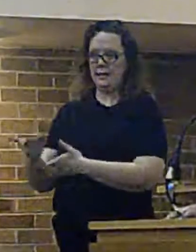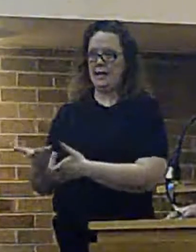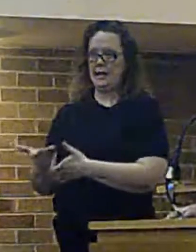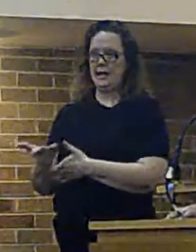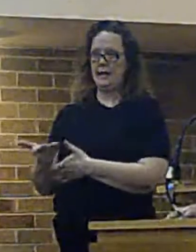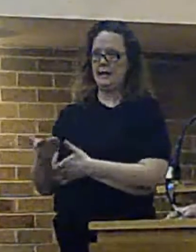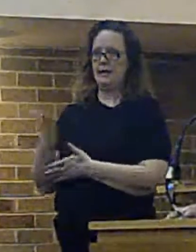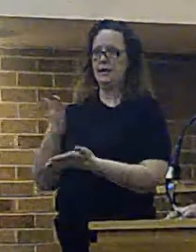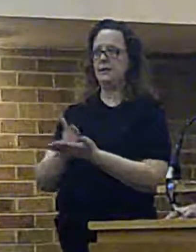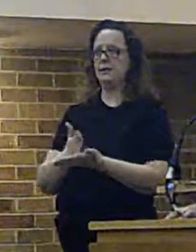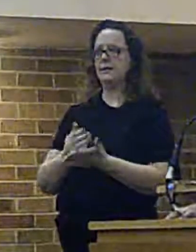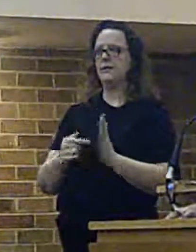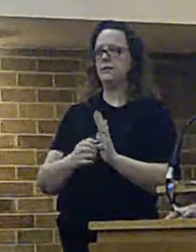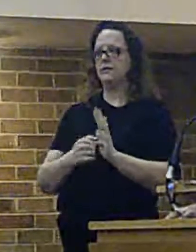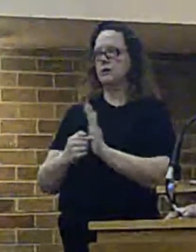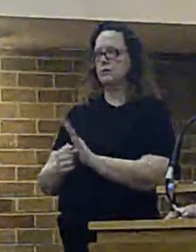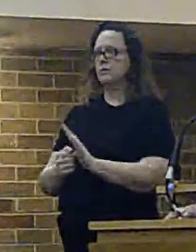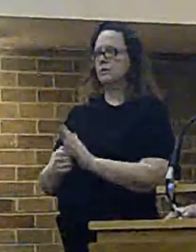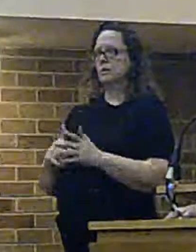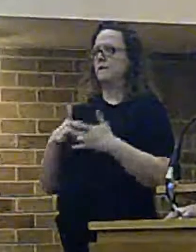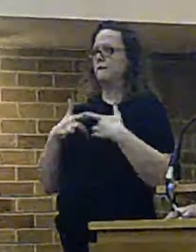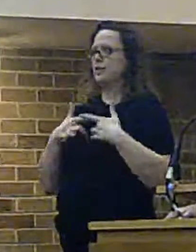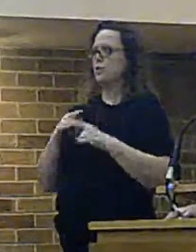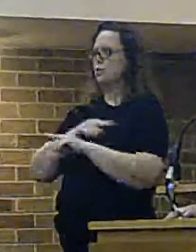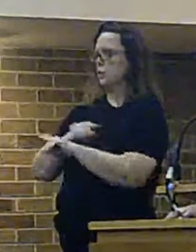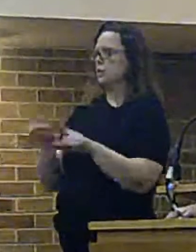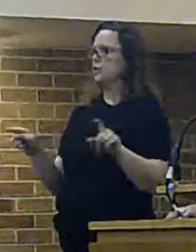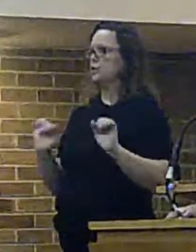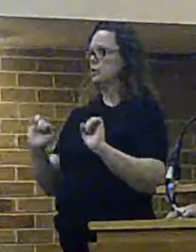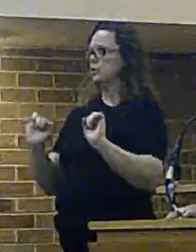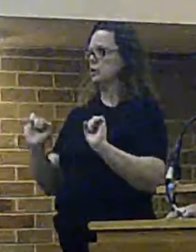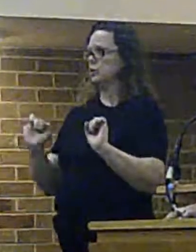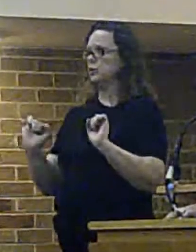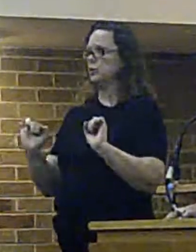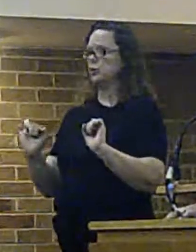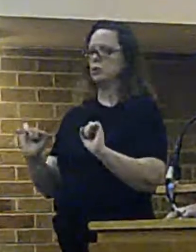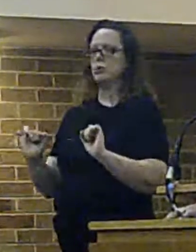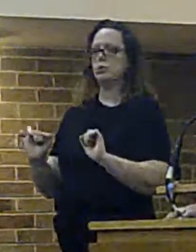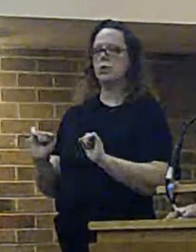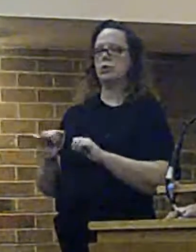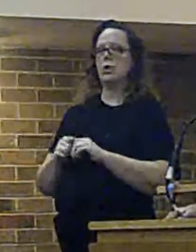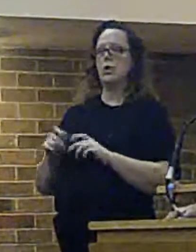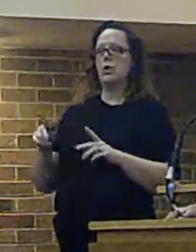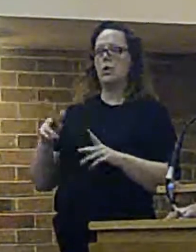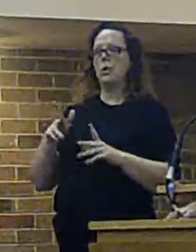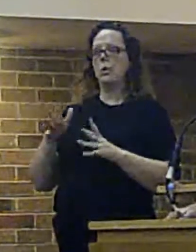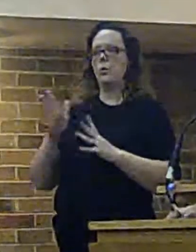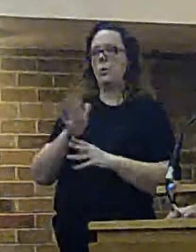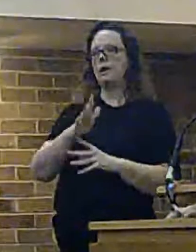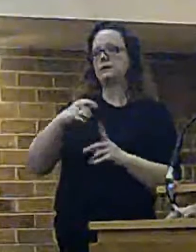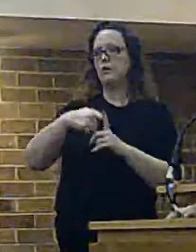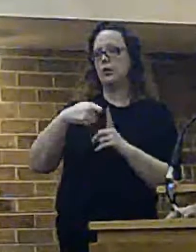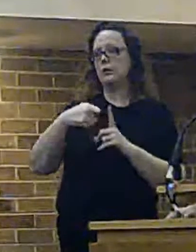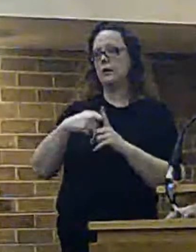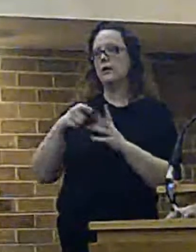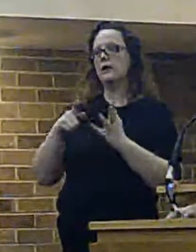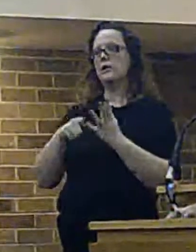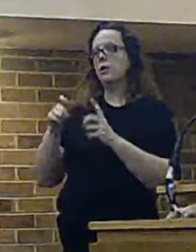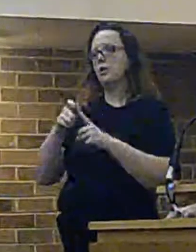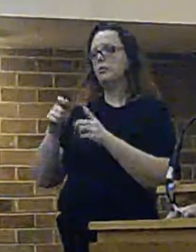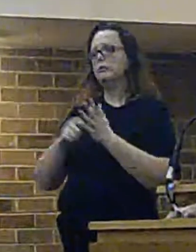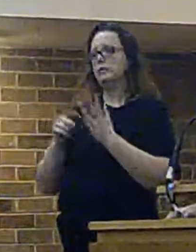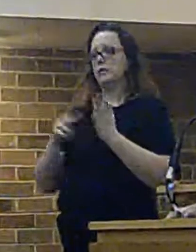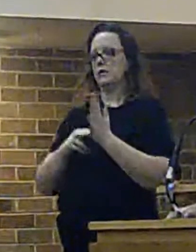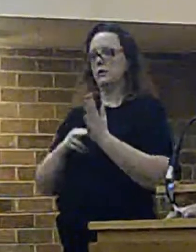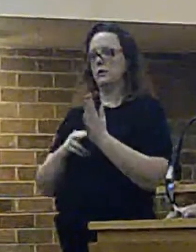represent the views of the people of Gleesby, West Kirby, and Upton, because ultimately it is the Fire